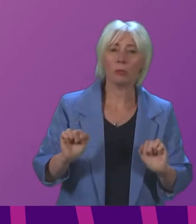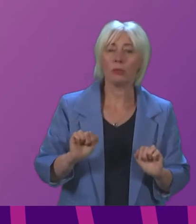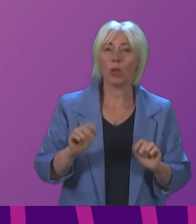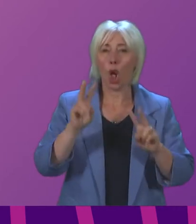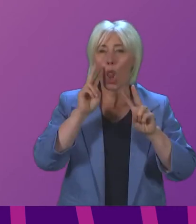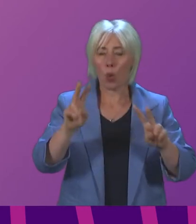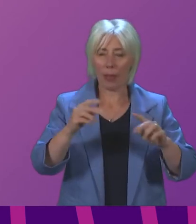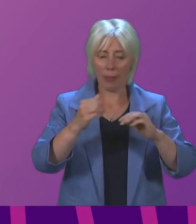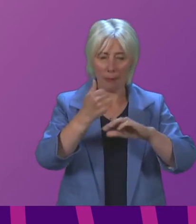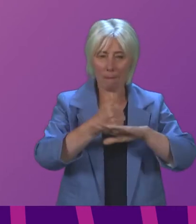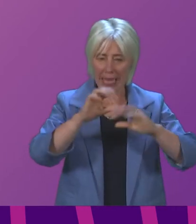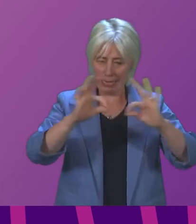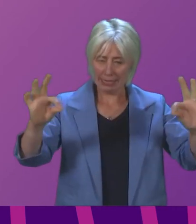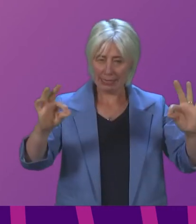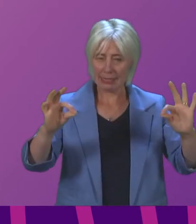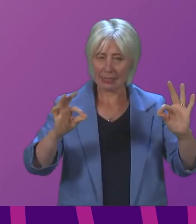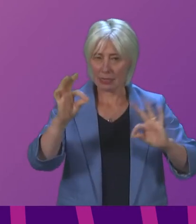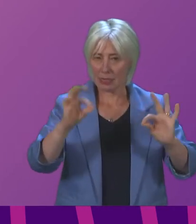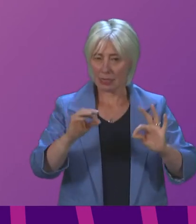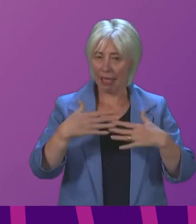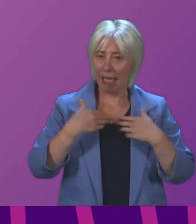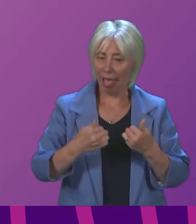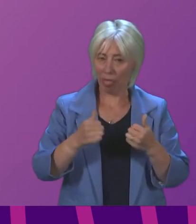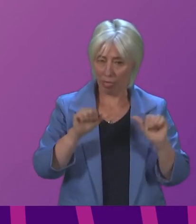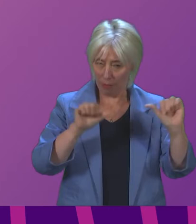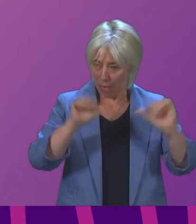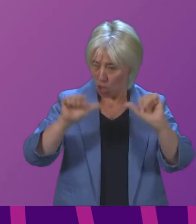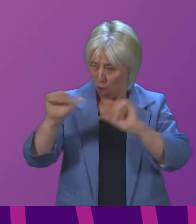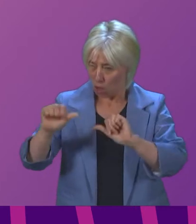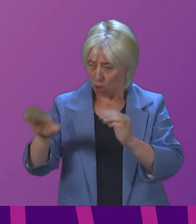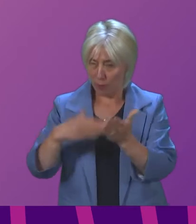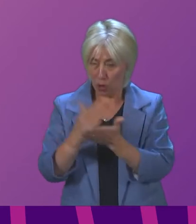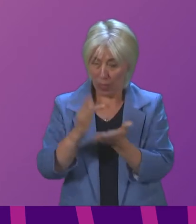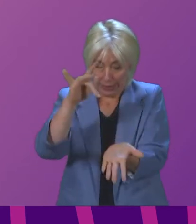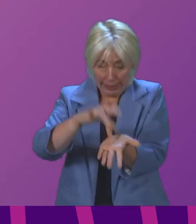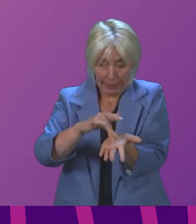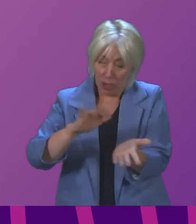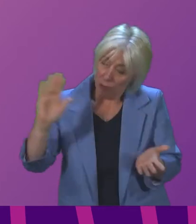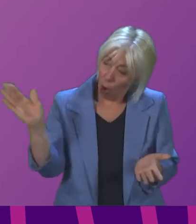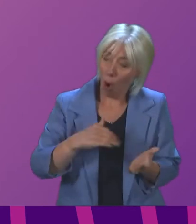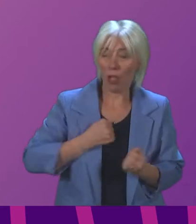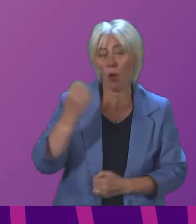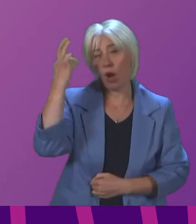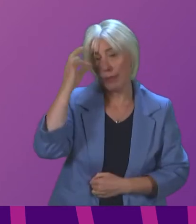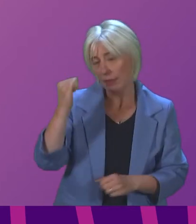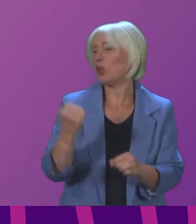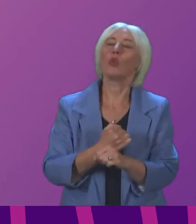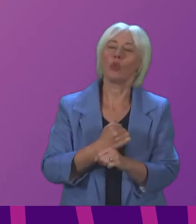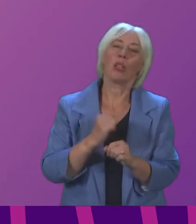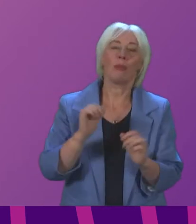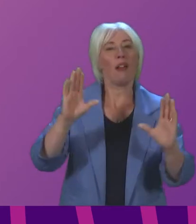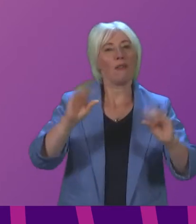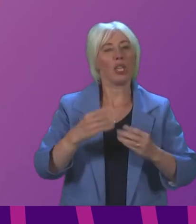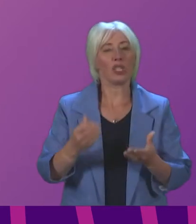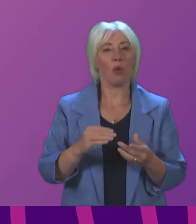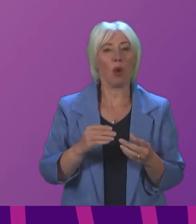protection health measures that are at the heart of the work the committee has been doing so let me finish presiding officer by echoing